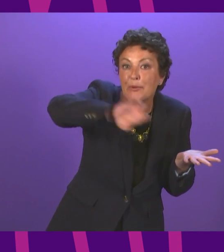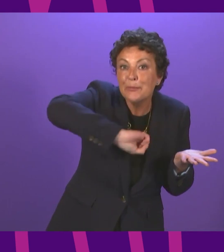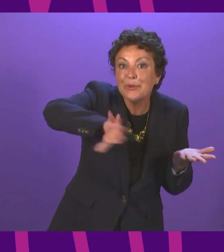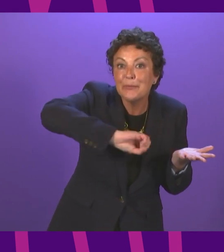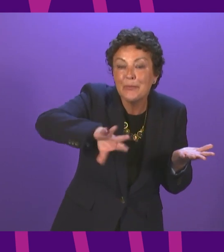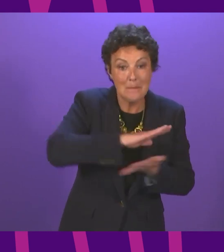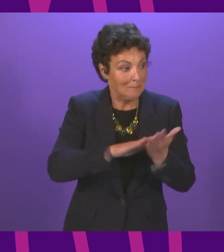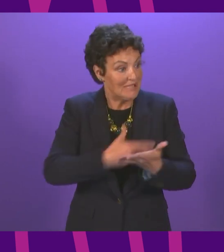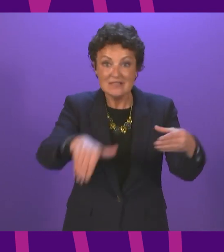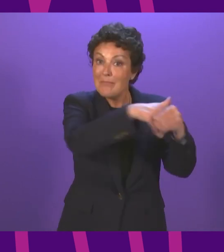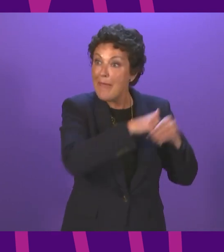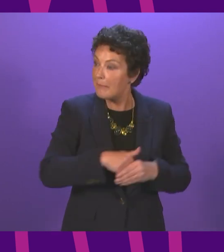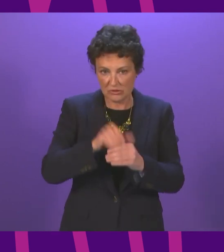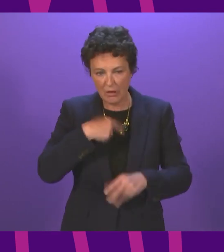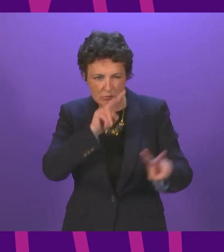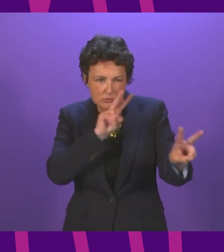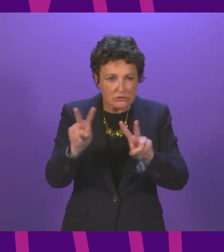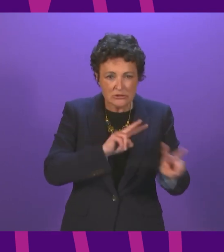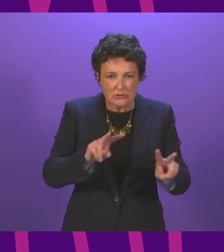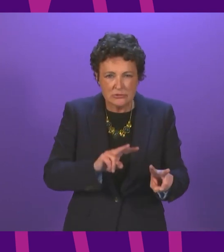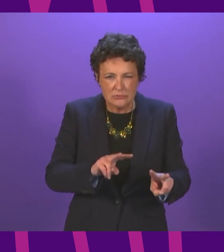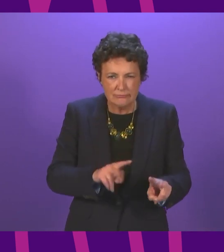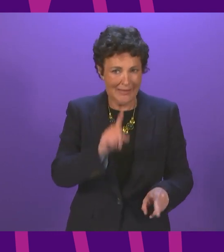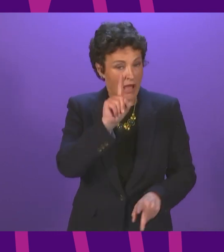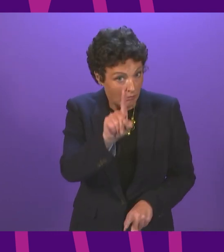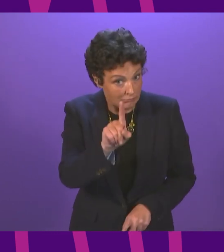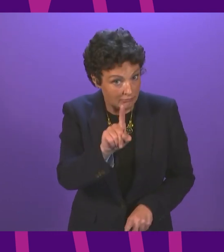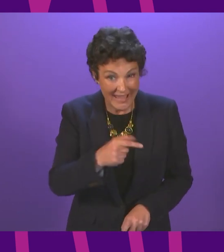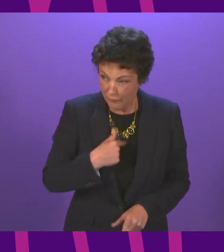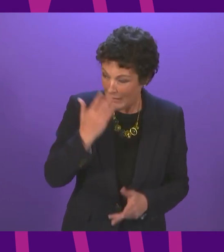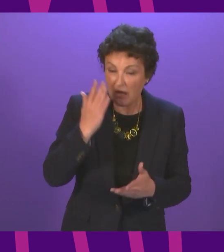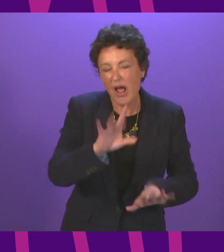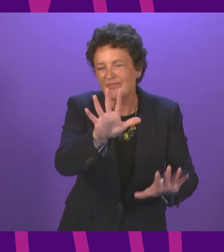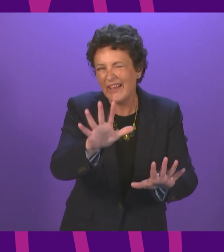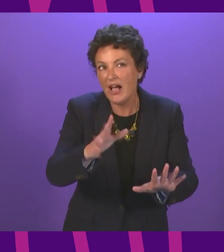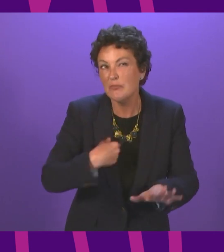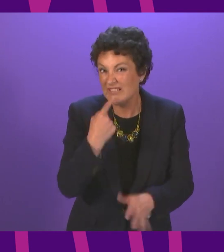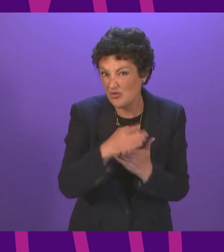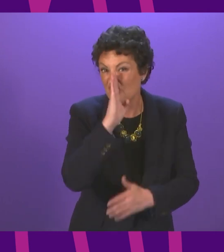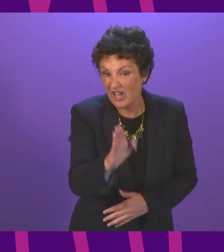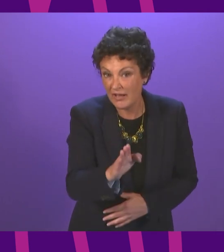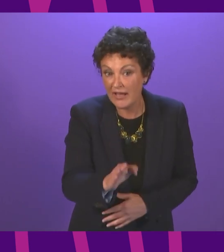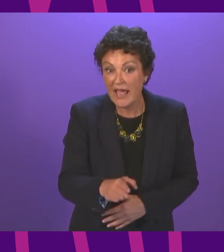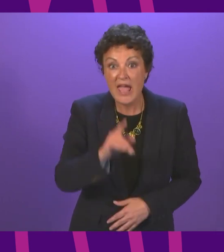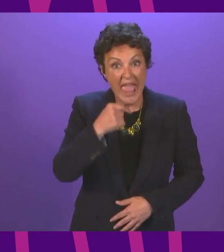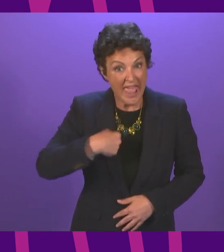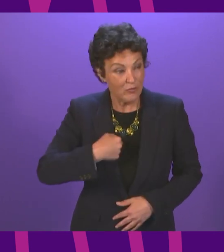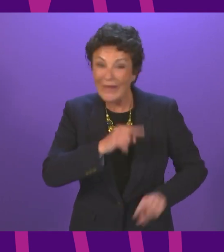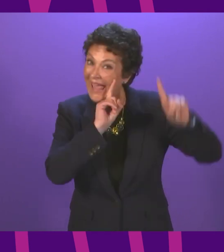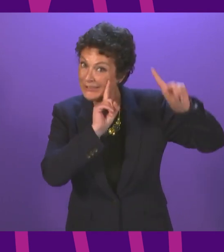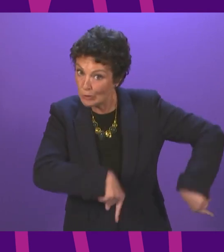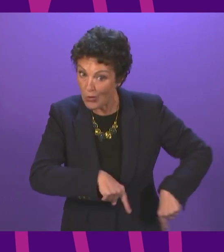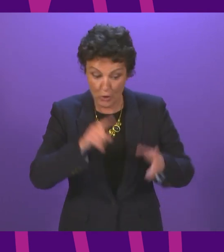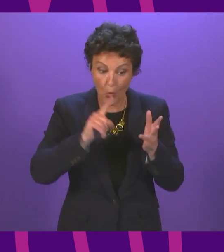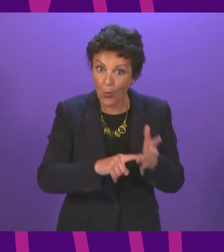what the OECD were saying about that. Had we against the wishes, actually, I will put it a bit more strongly than that, against the instruction of the